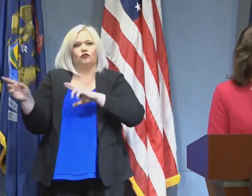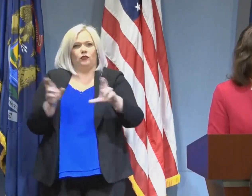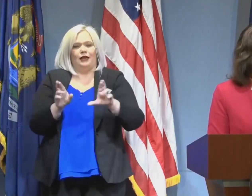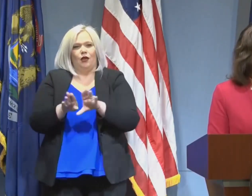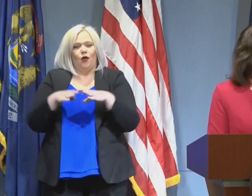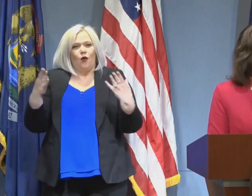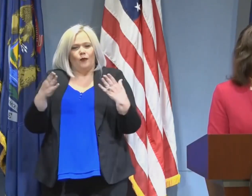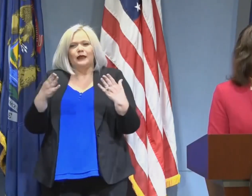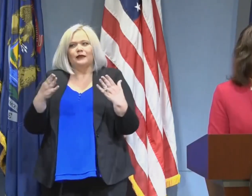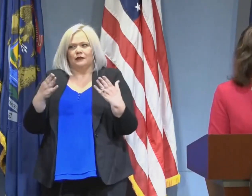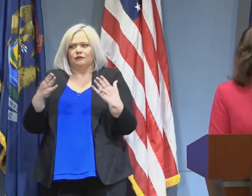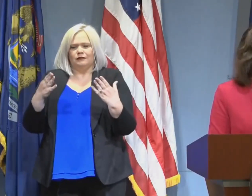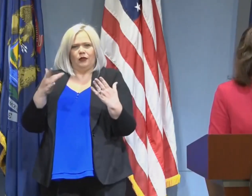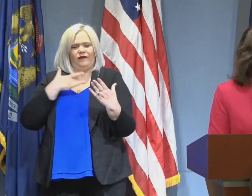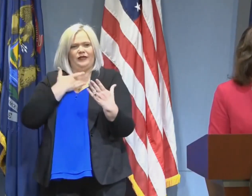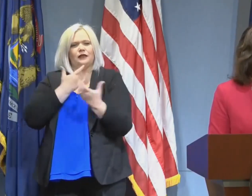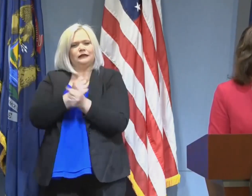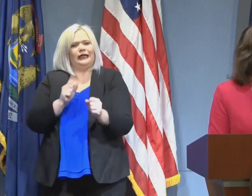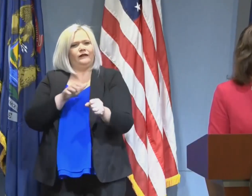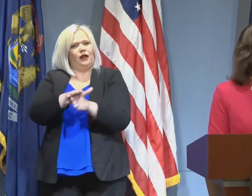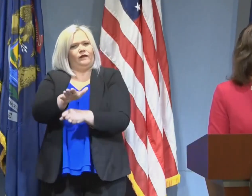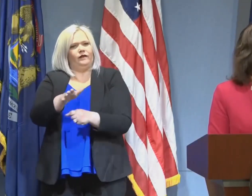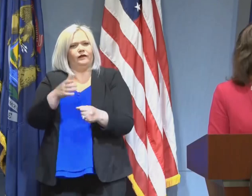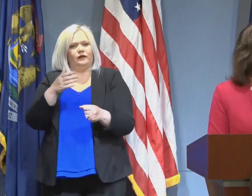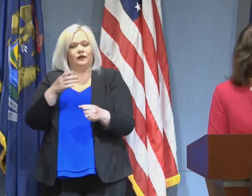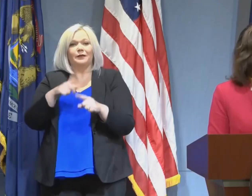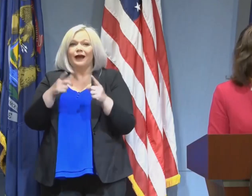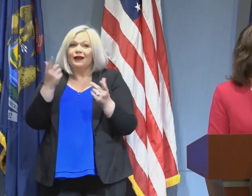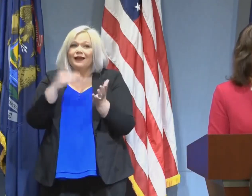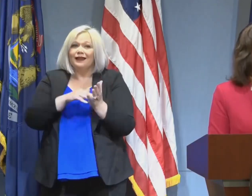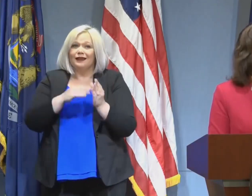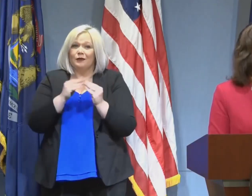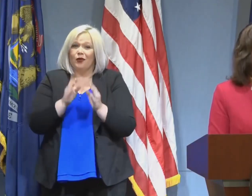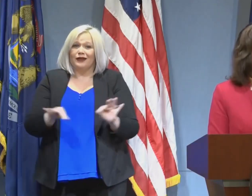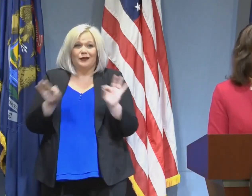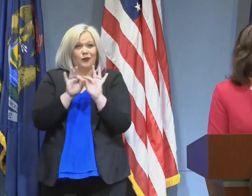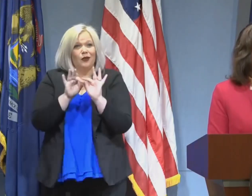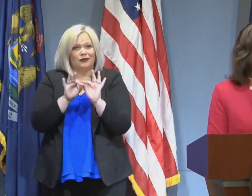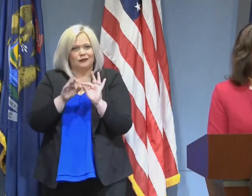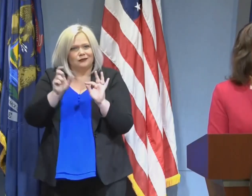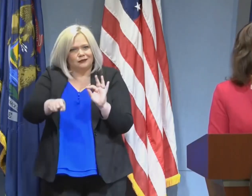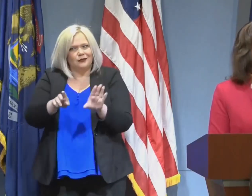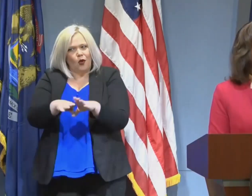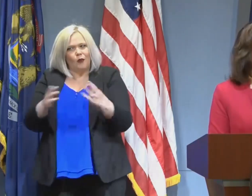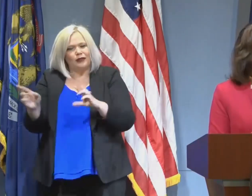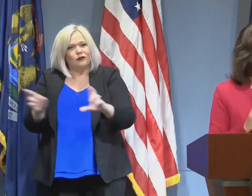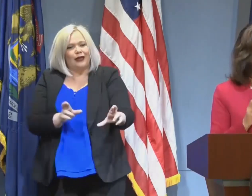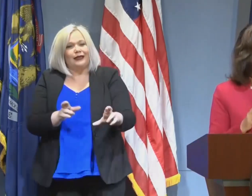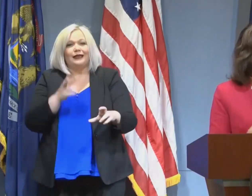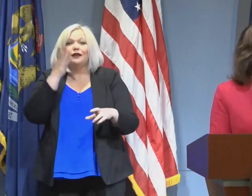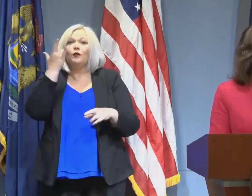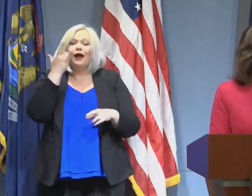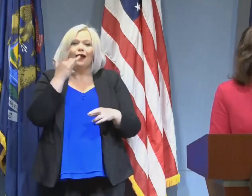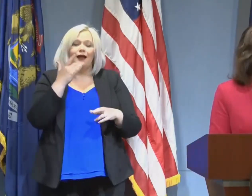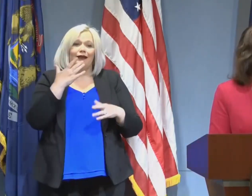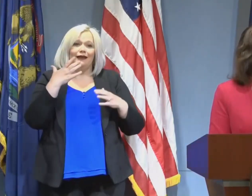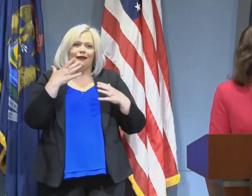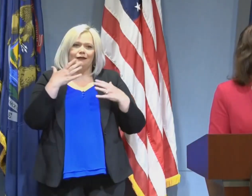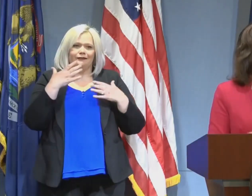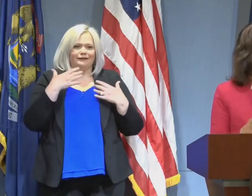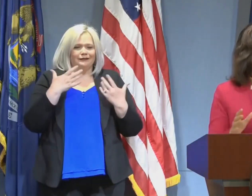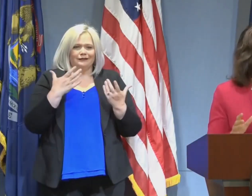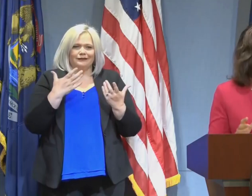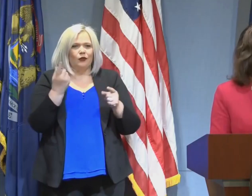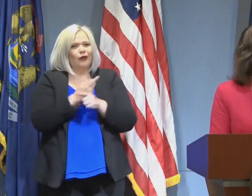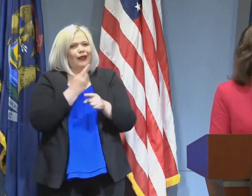this is a safe step to take and a necessary step because we don't want people putting off some of these more routine and in